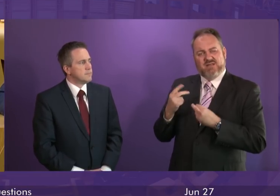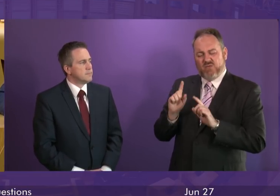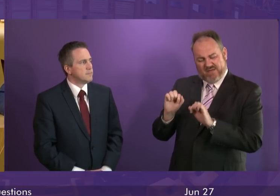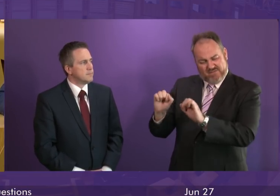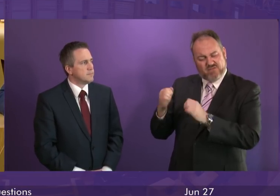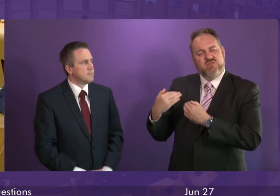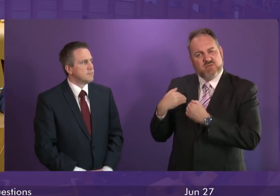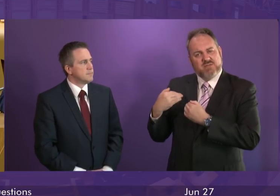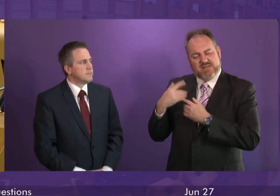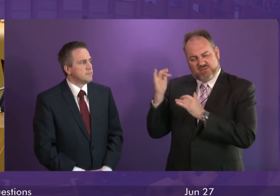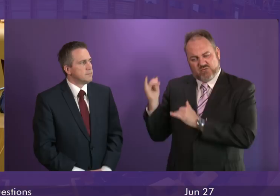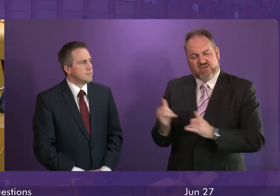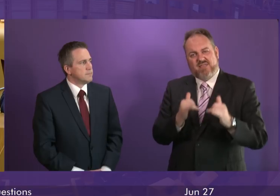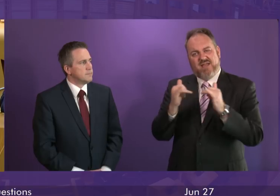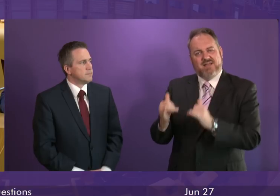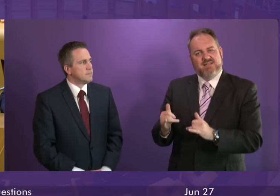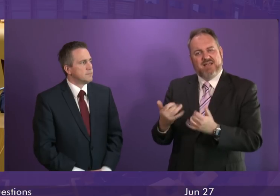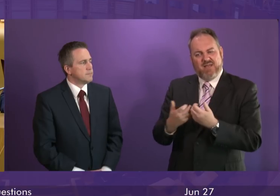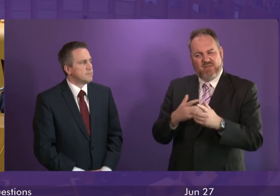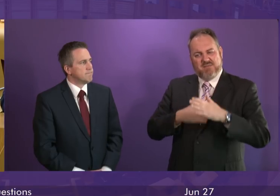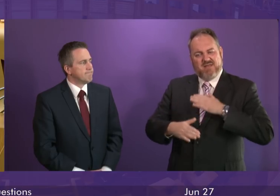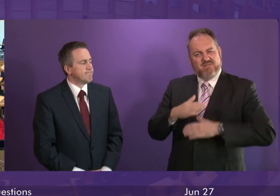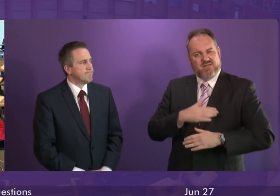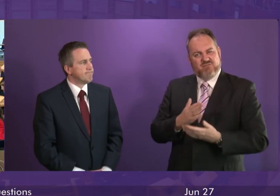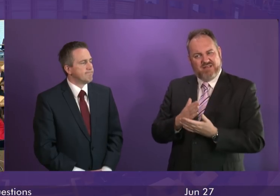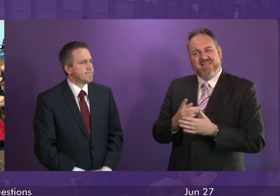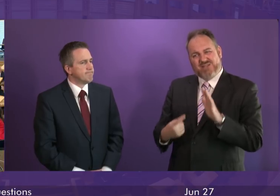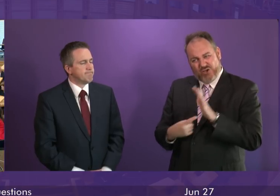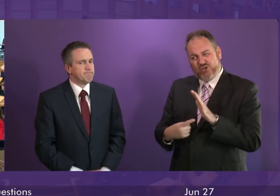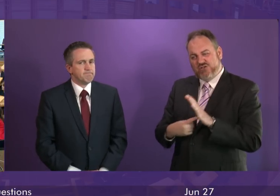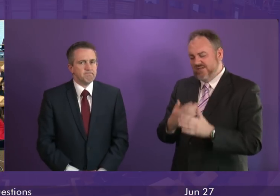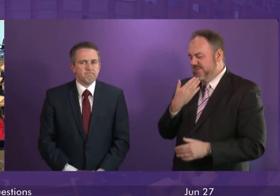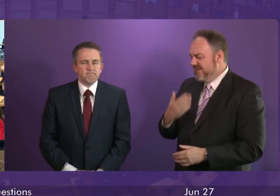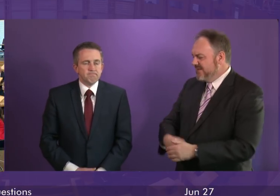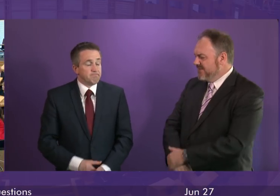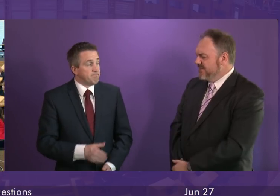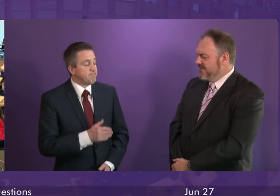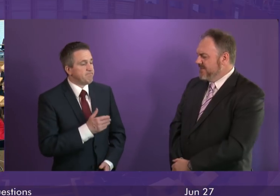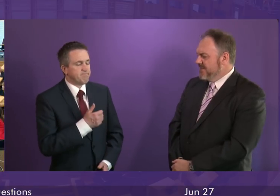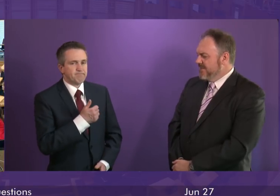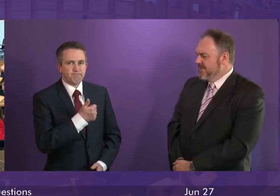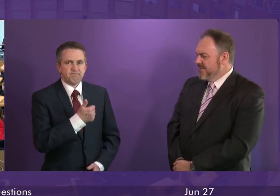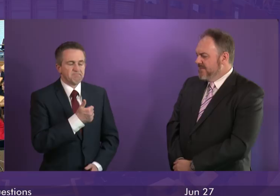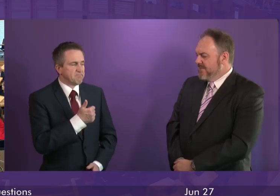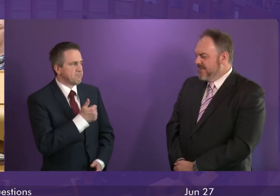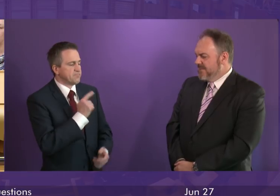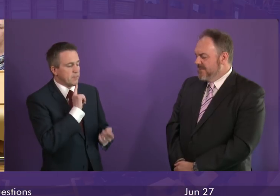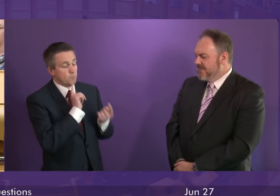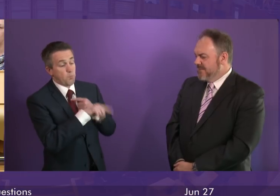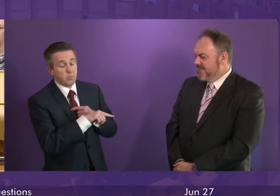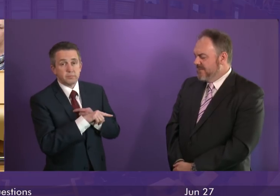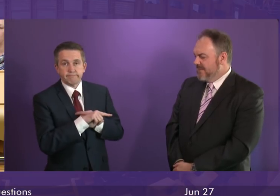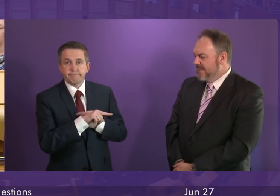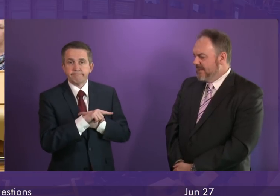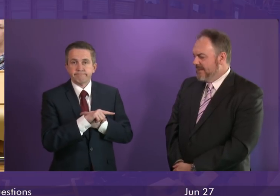across the further education sector as a matter of urgency? First Minister. Well, can I say to Patrick Carvey, in general